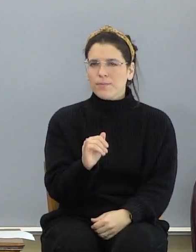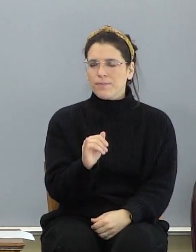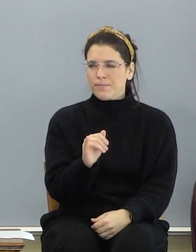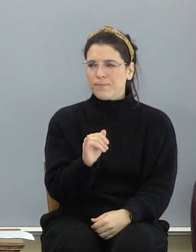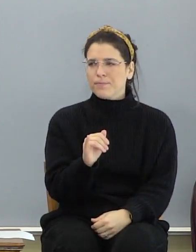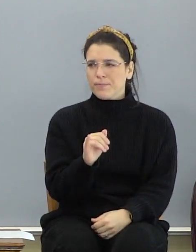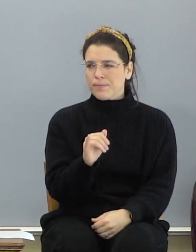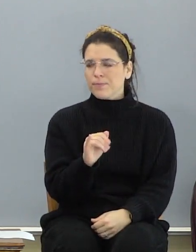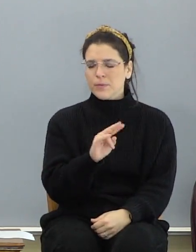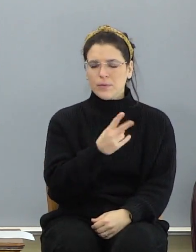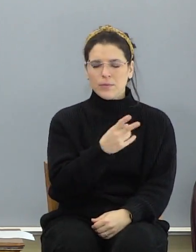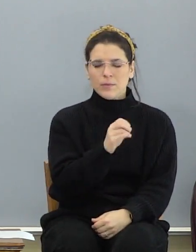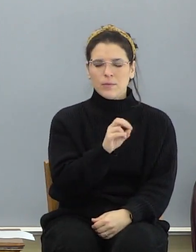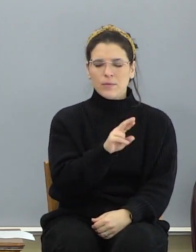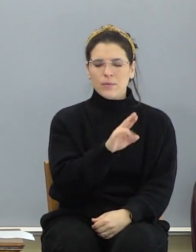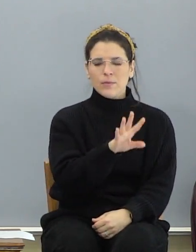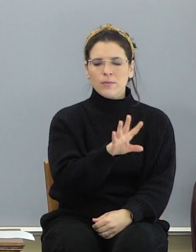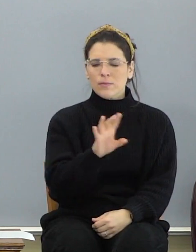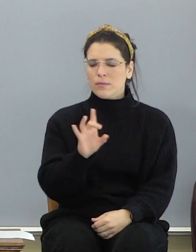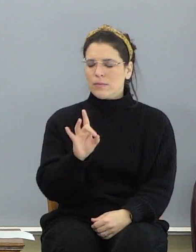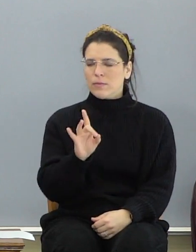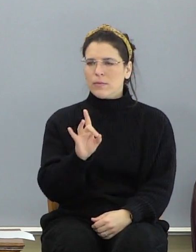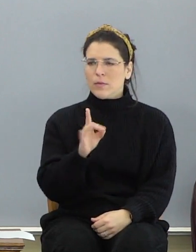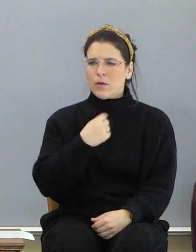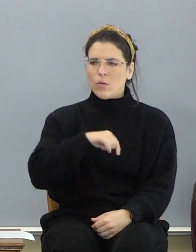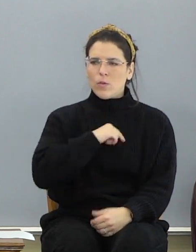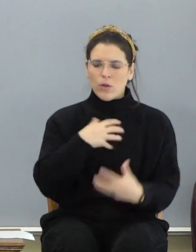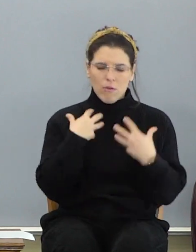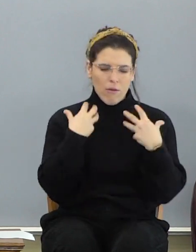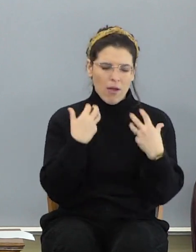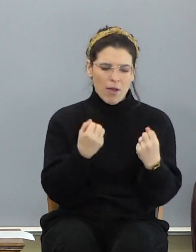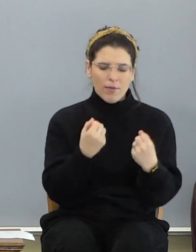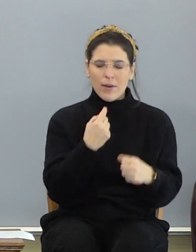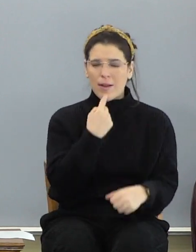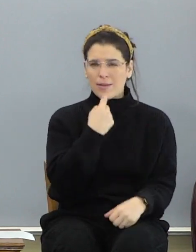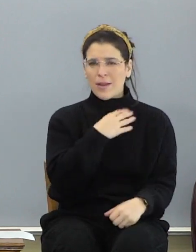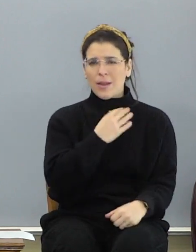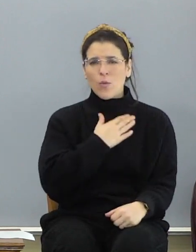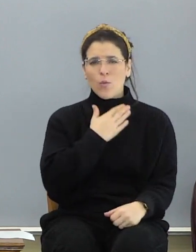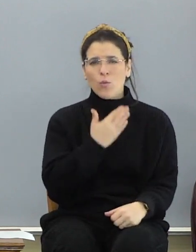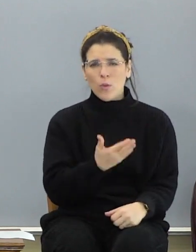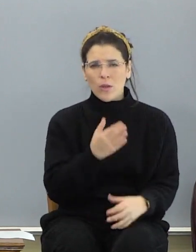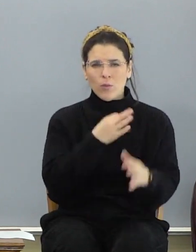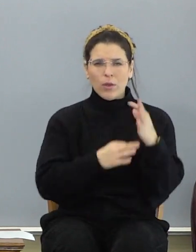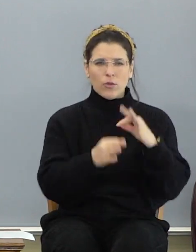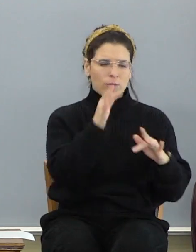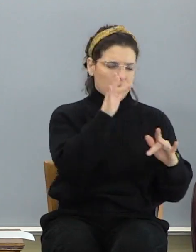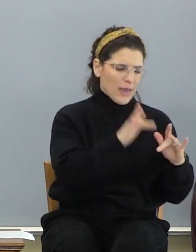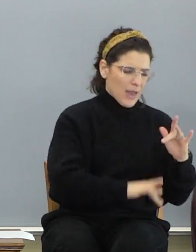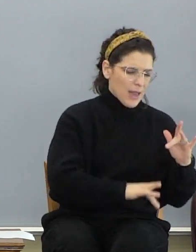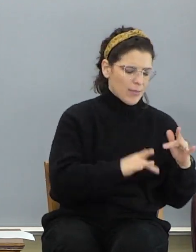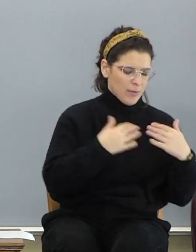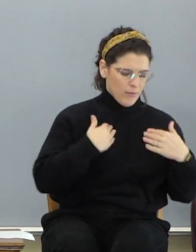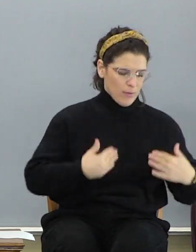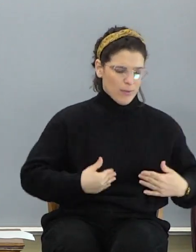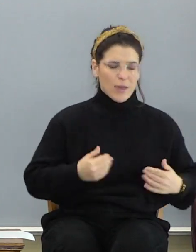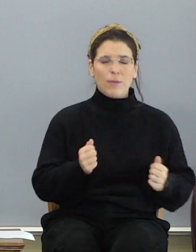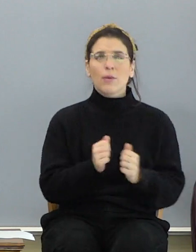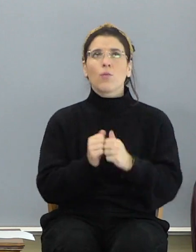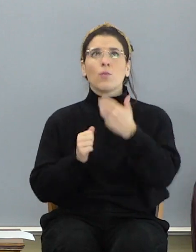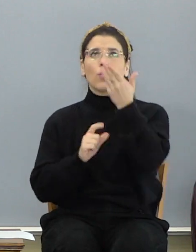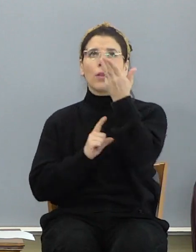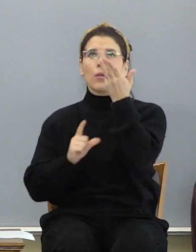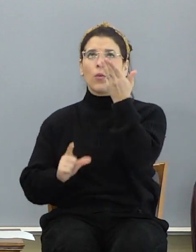Corinthians chapter 5, verse number 8. We are confident, I say, and willing, rather, to be absent from the body and to be present with the Lord. Third,